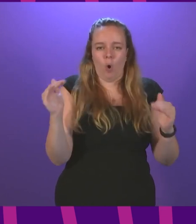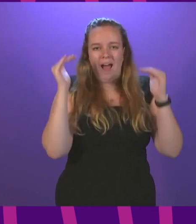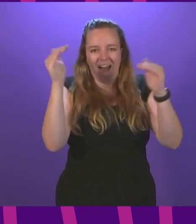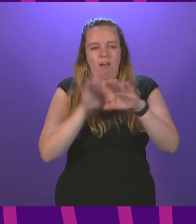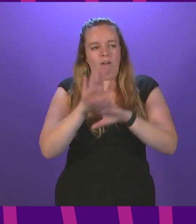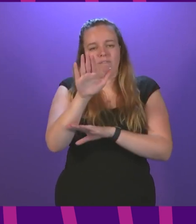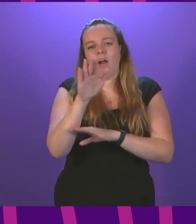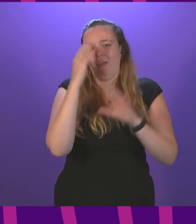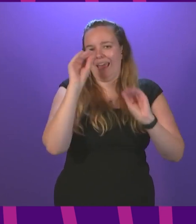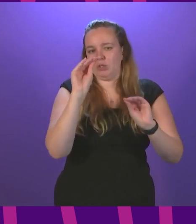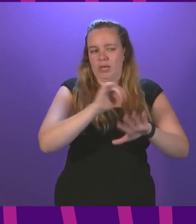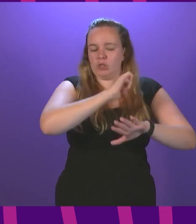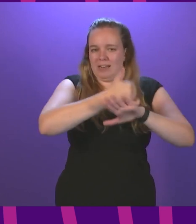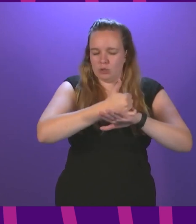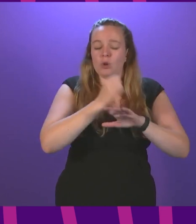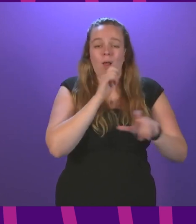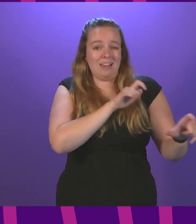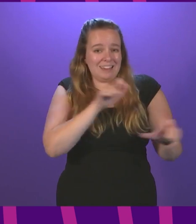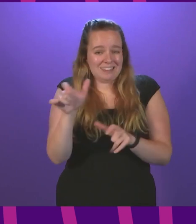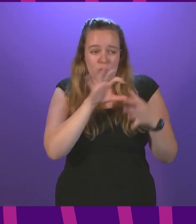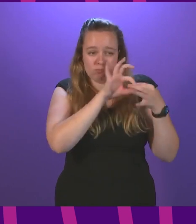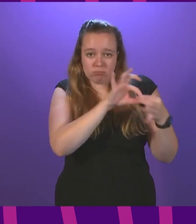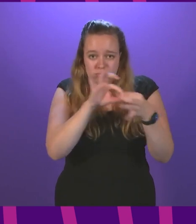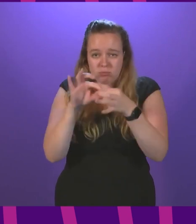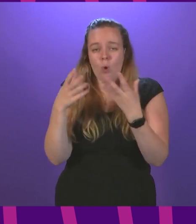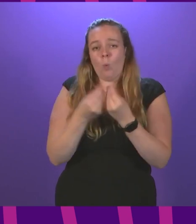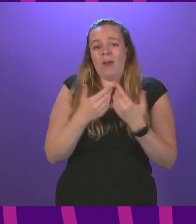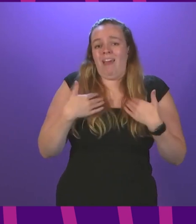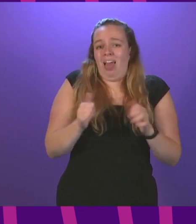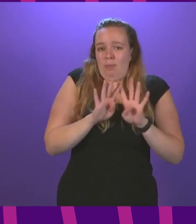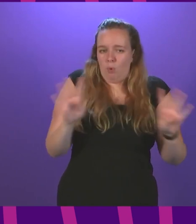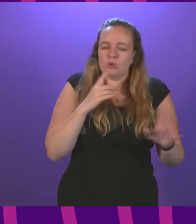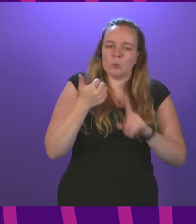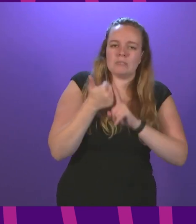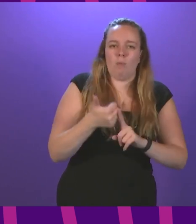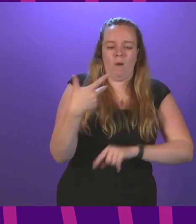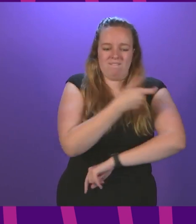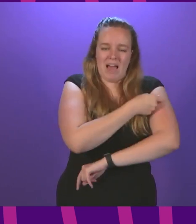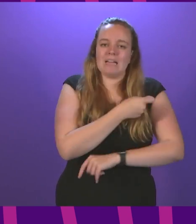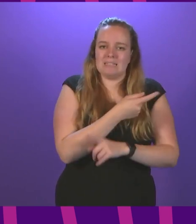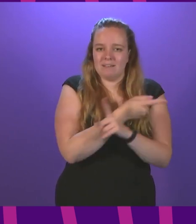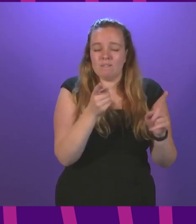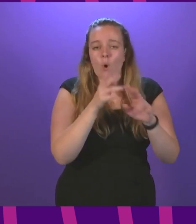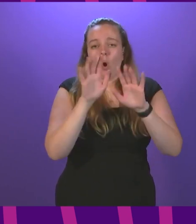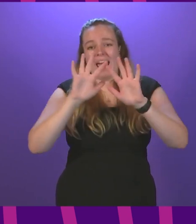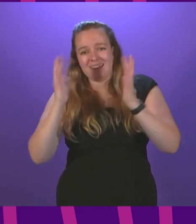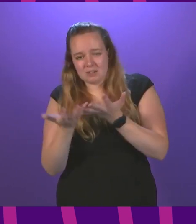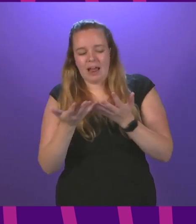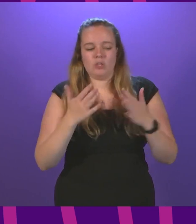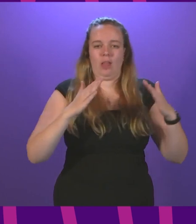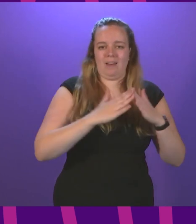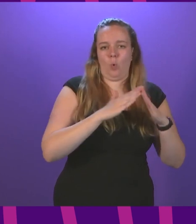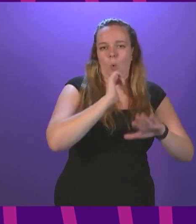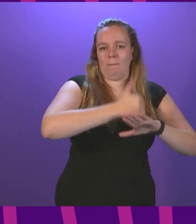education institutions and we'll continue to engage with health boards to support vaccine delivery for both international and home-based